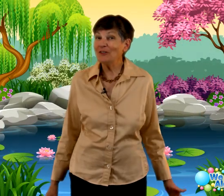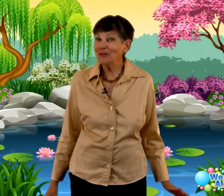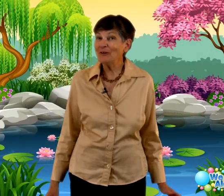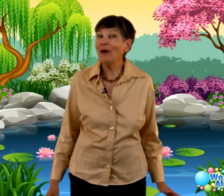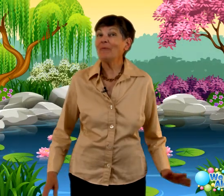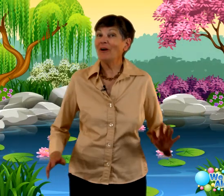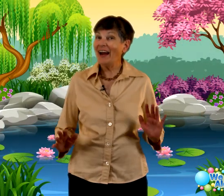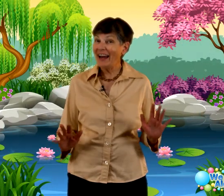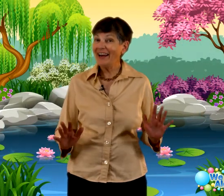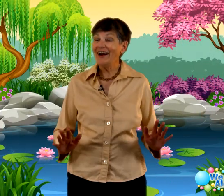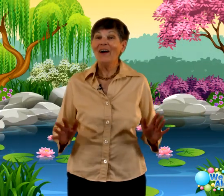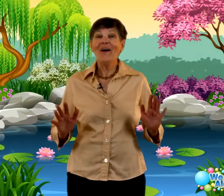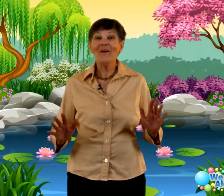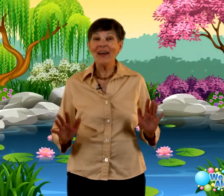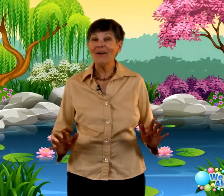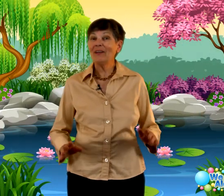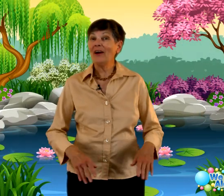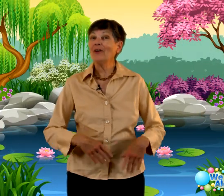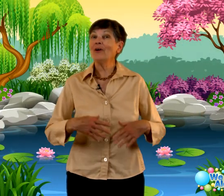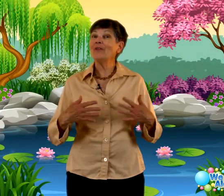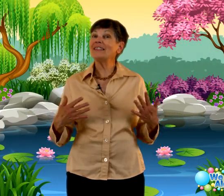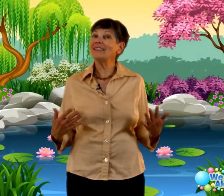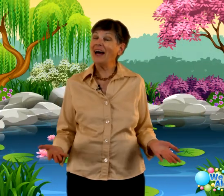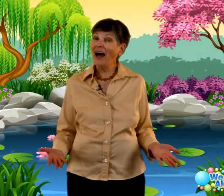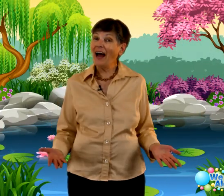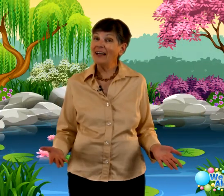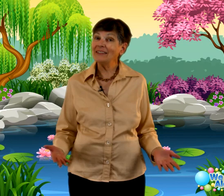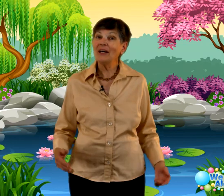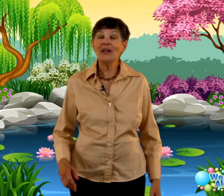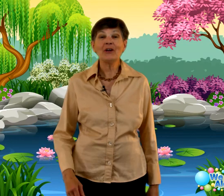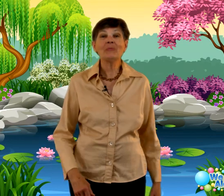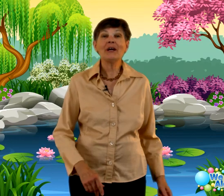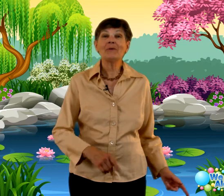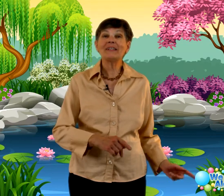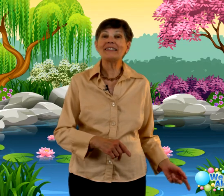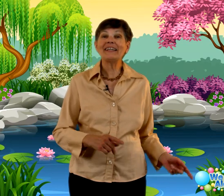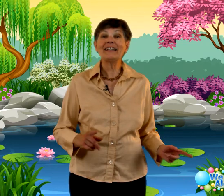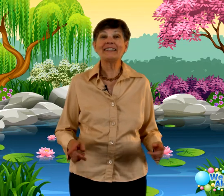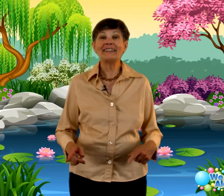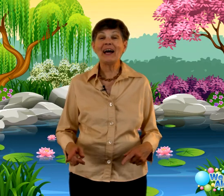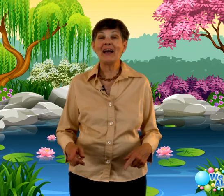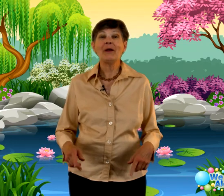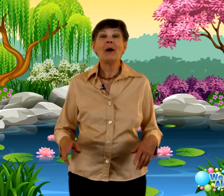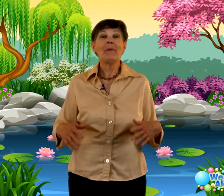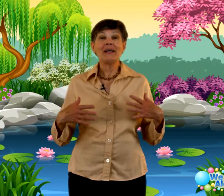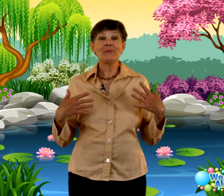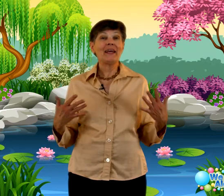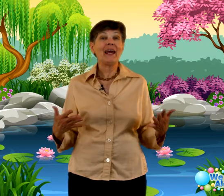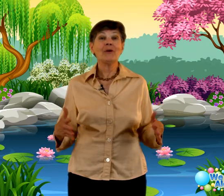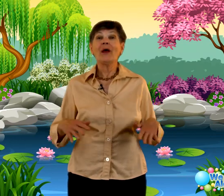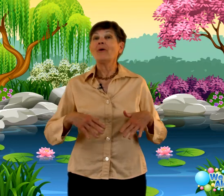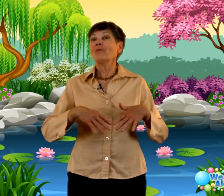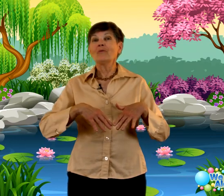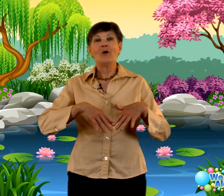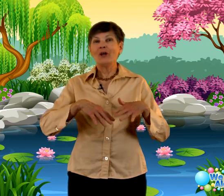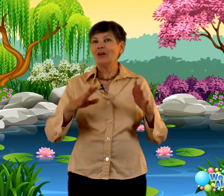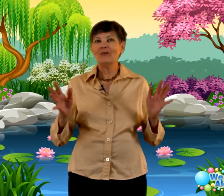nursery rhyme, right? Okay, well now you know the signs, now you'll be able to sing and sign. My husband Ken wrote a cute